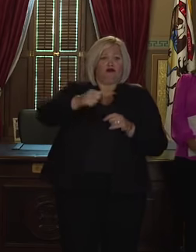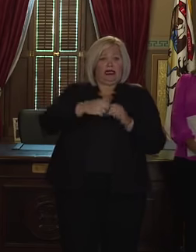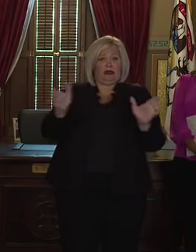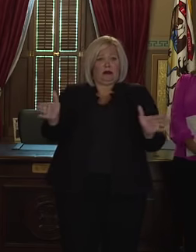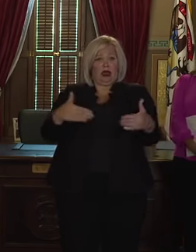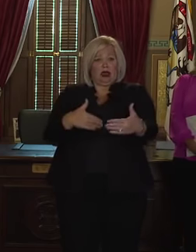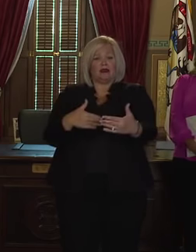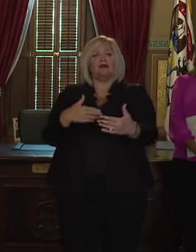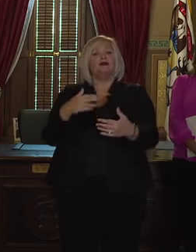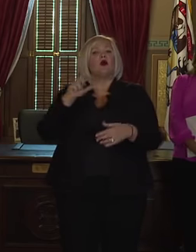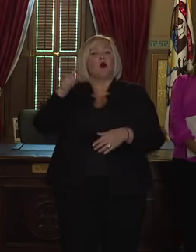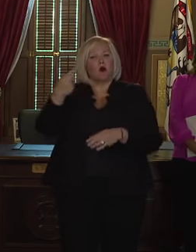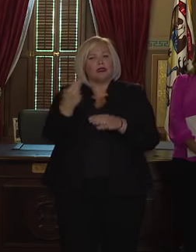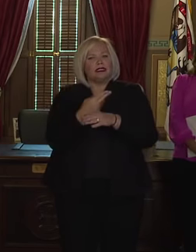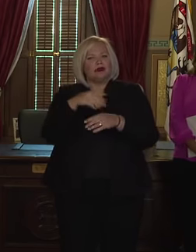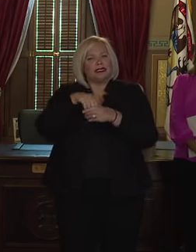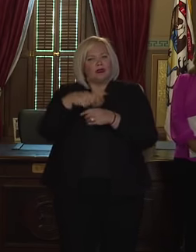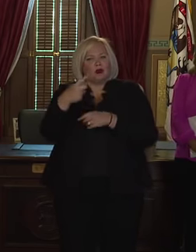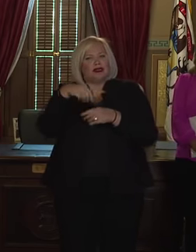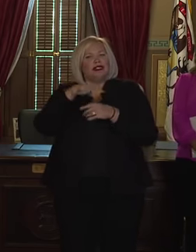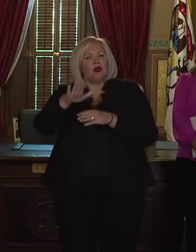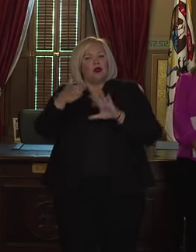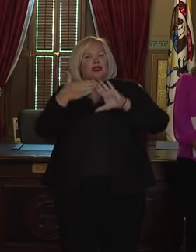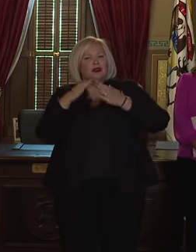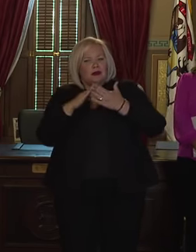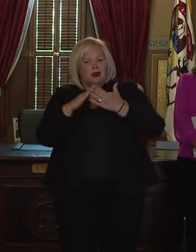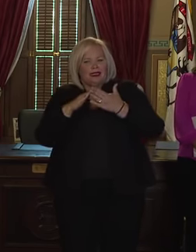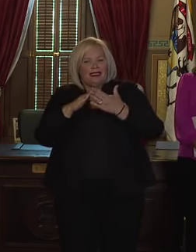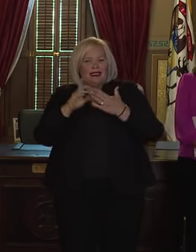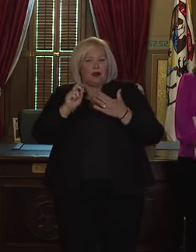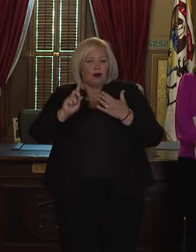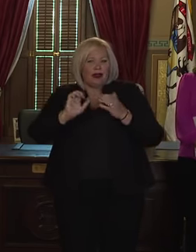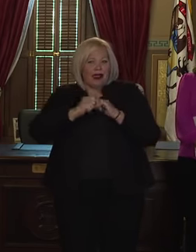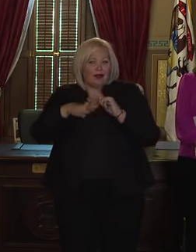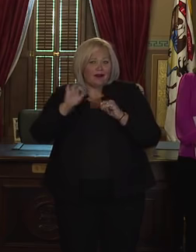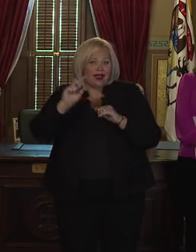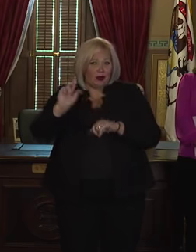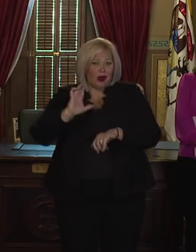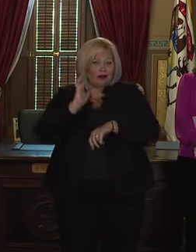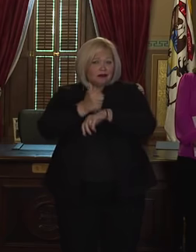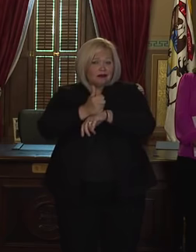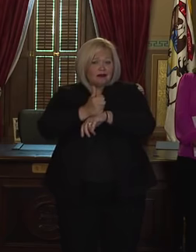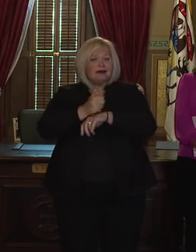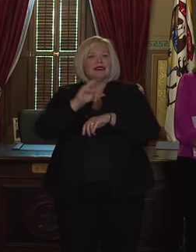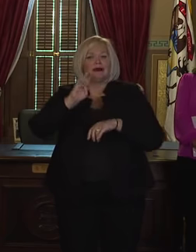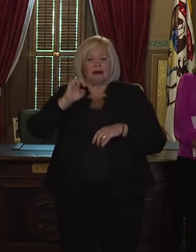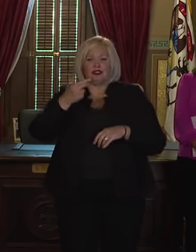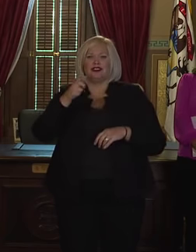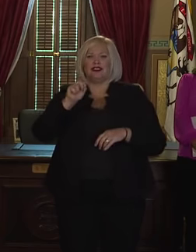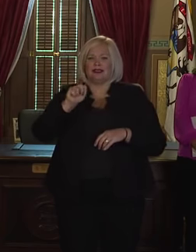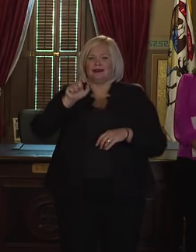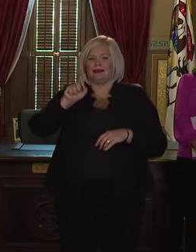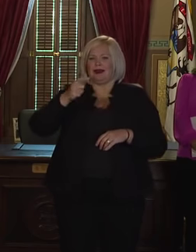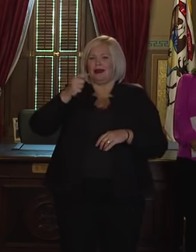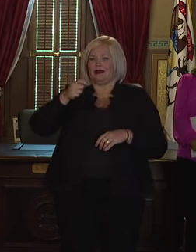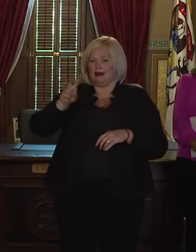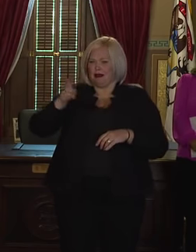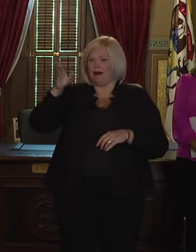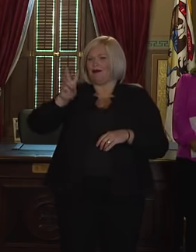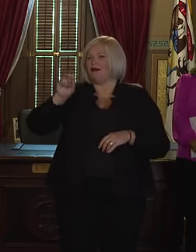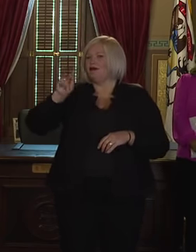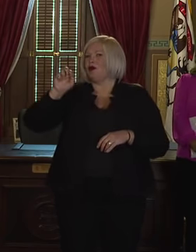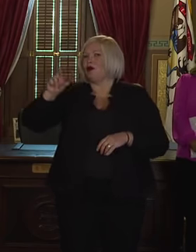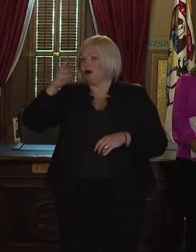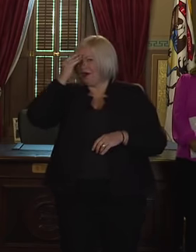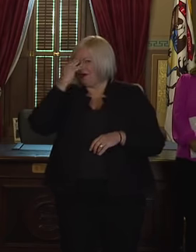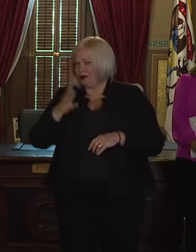only use the dropbox in your community and you can find the location of your dropbox by going to michigan.gov slash vote and entering your voter